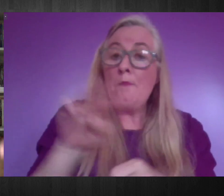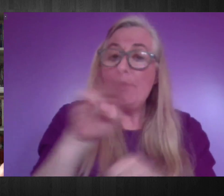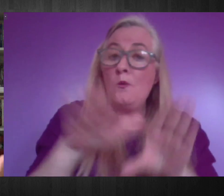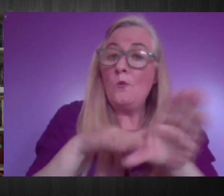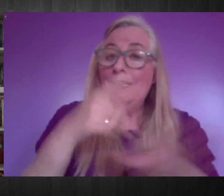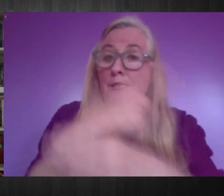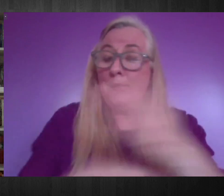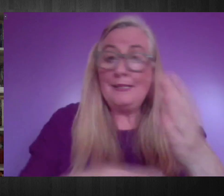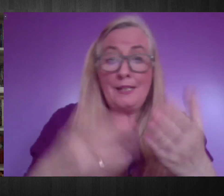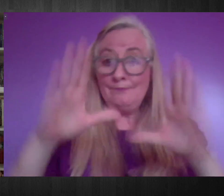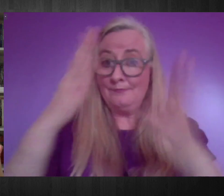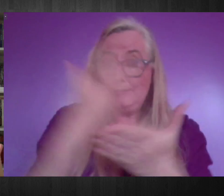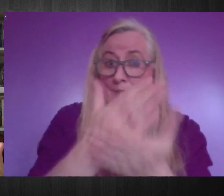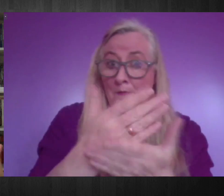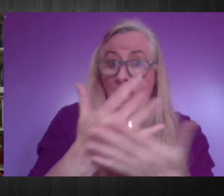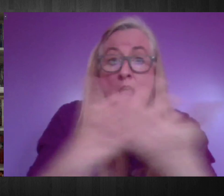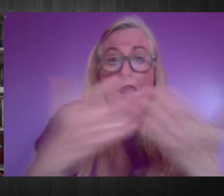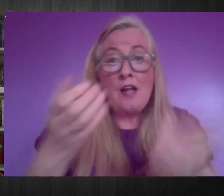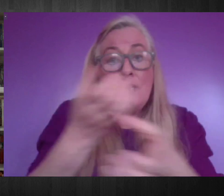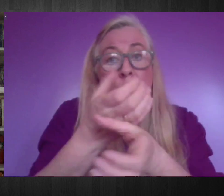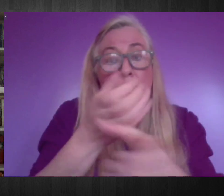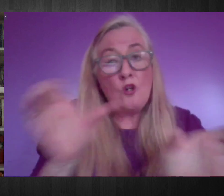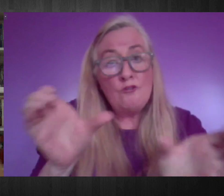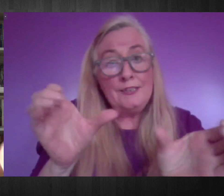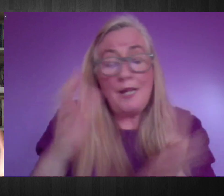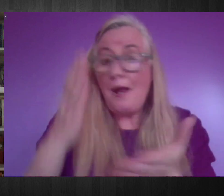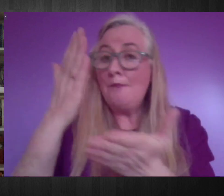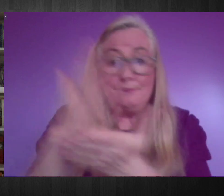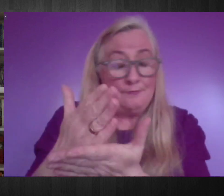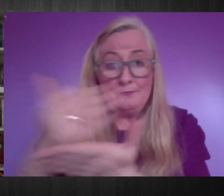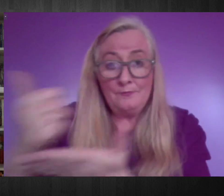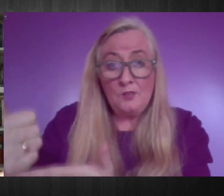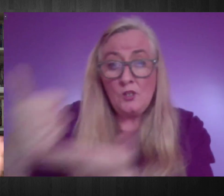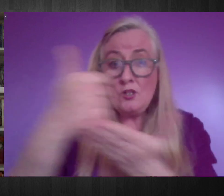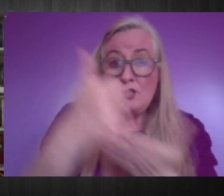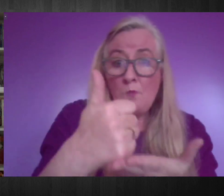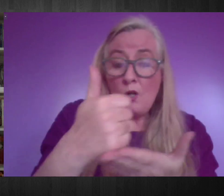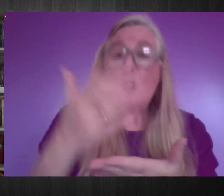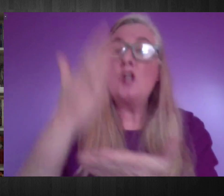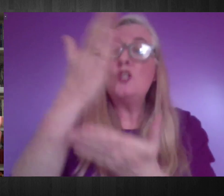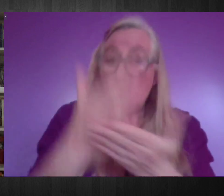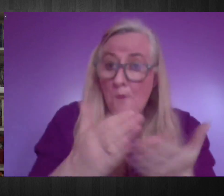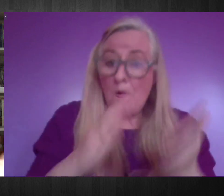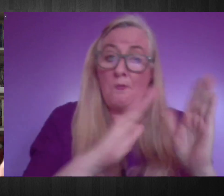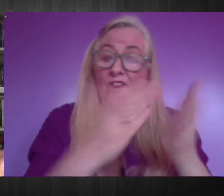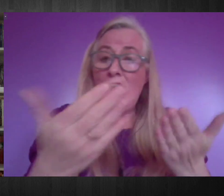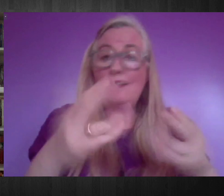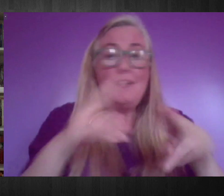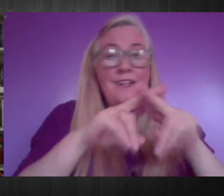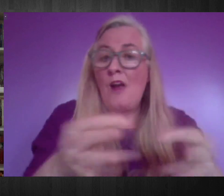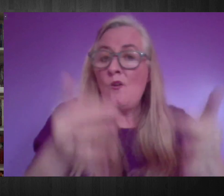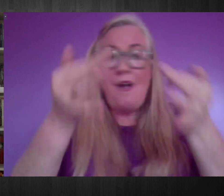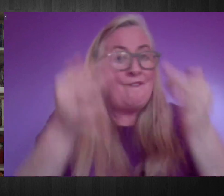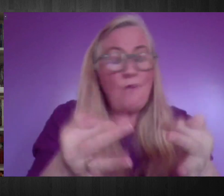In many countries, the support for persons with disabilities is provided in a very informal way. So there was no data